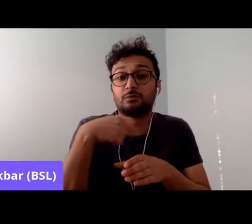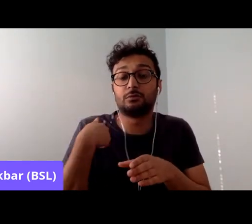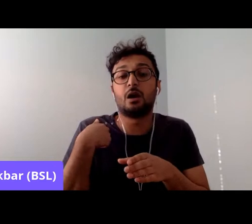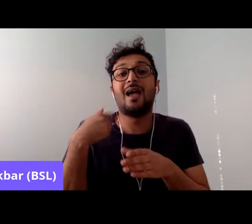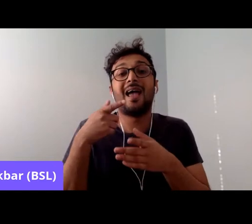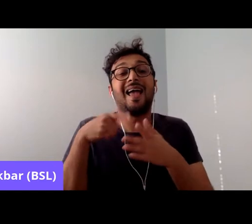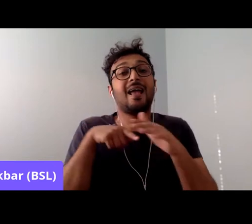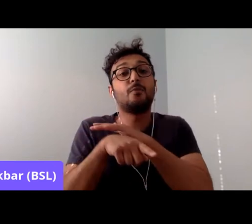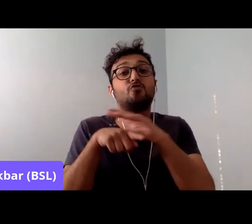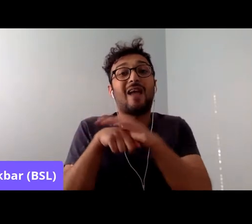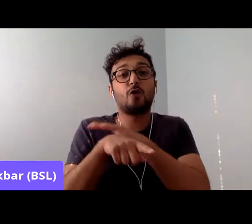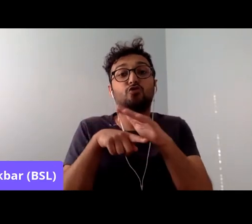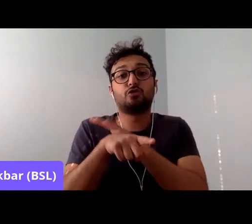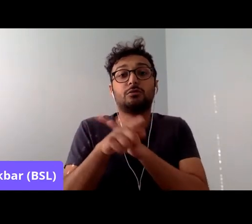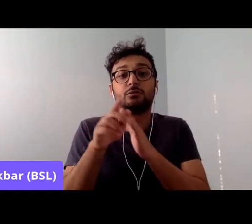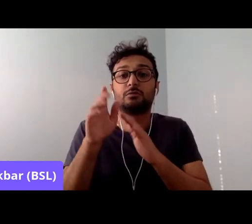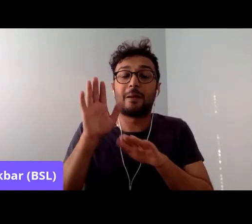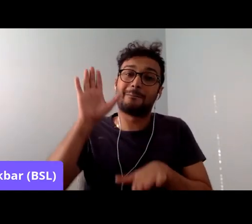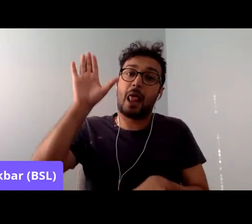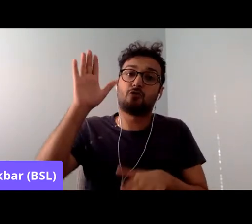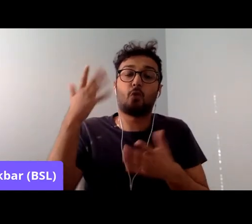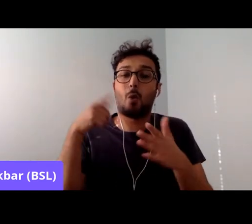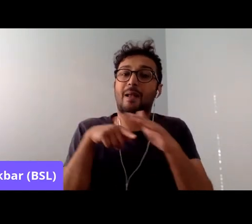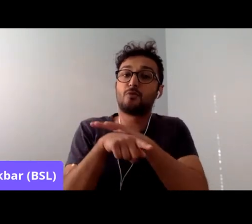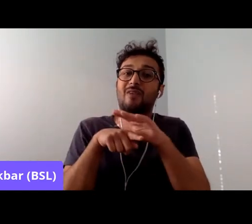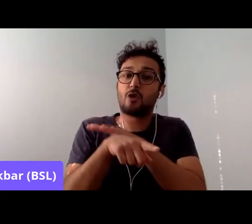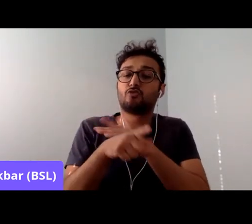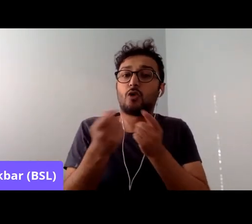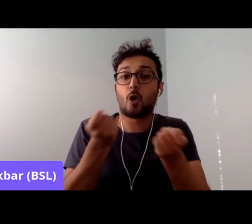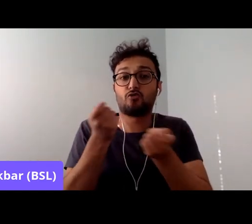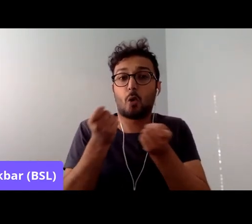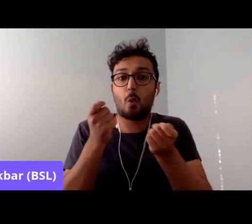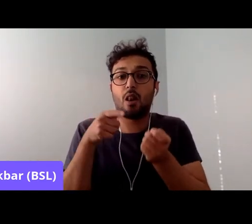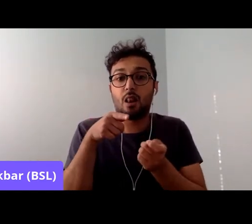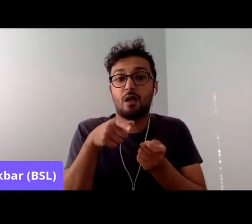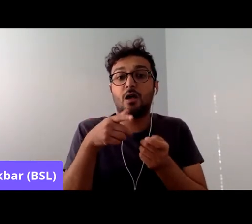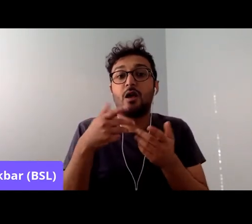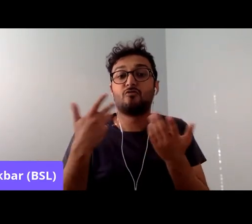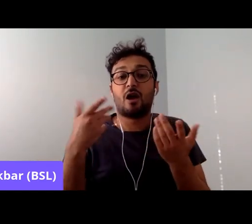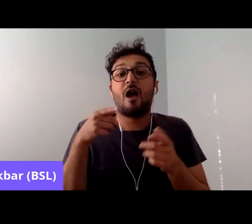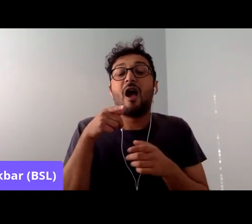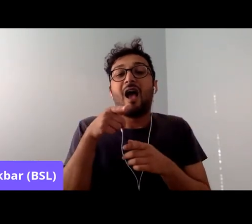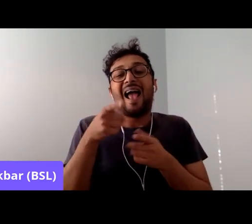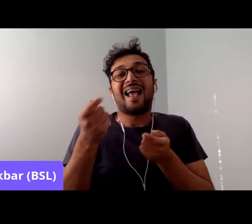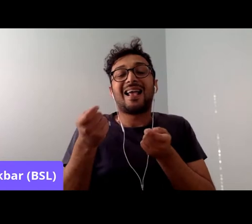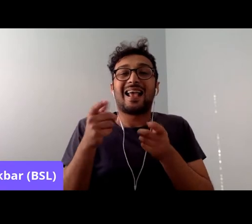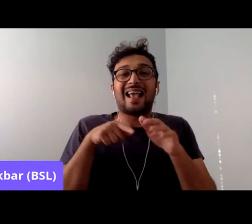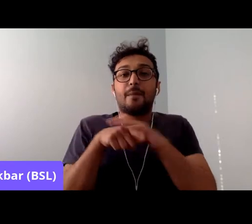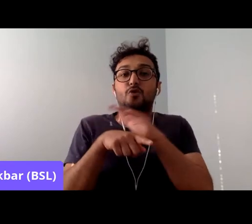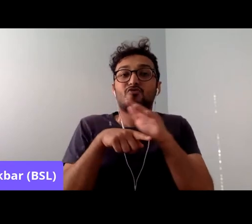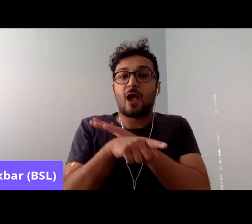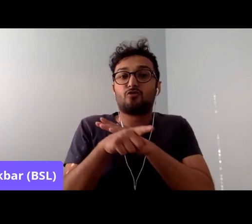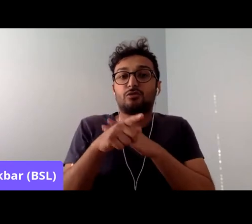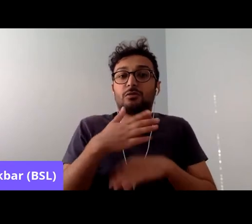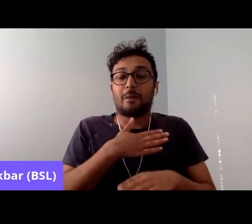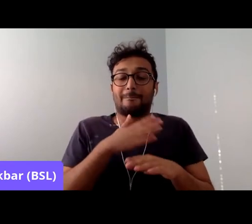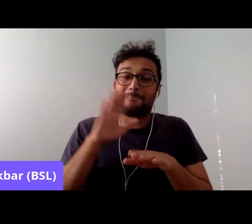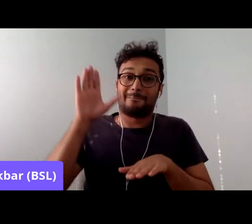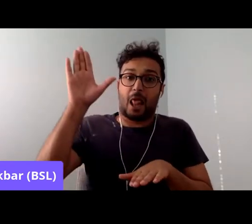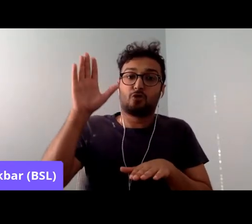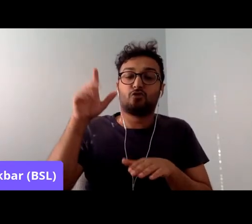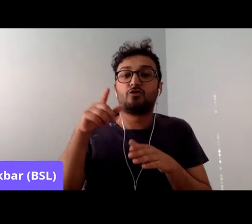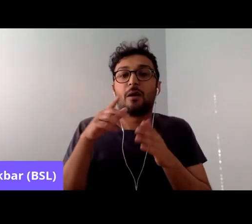controls and the infamous immigration pledge mugs. Now, I have to say, I've not heard anybody, although